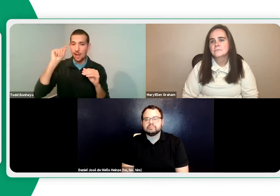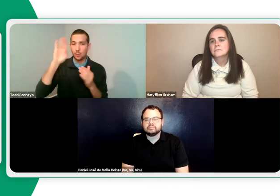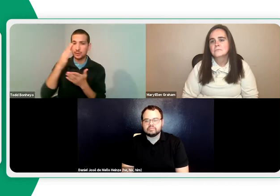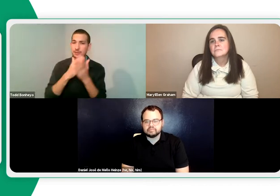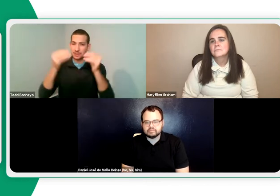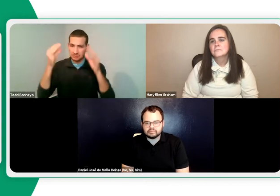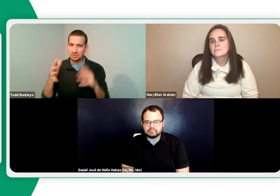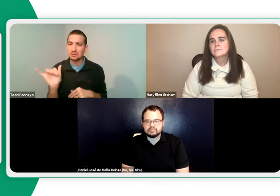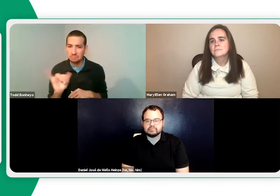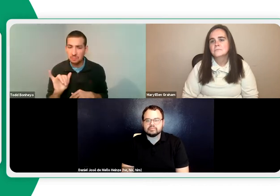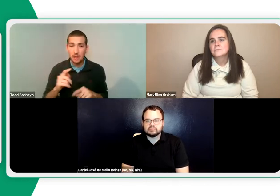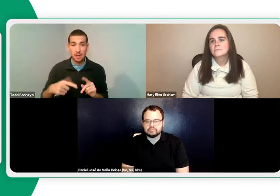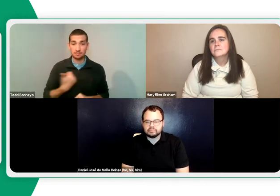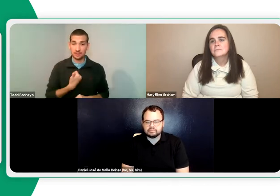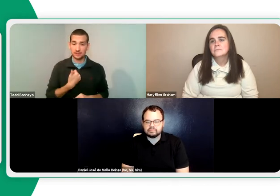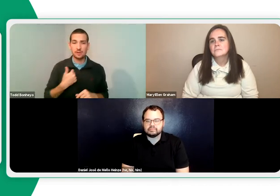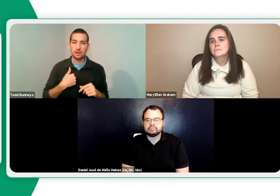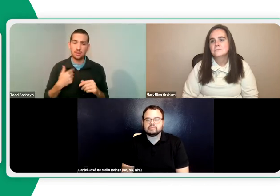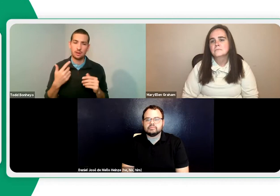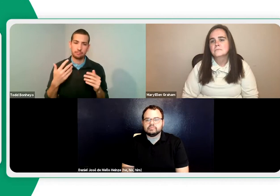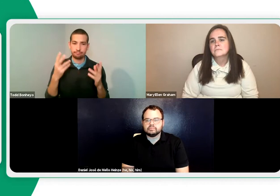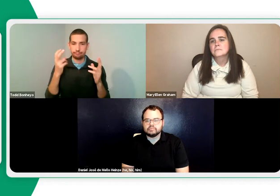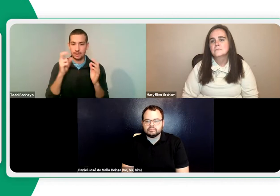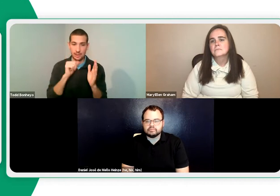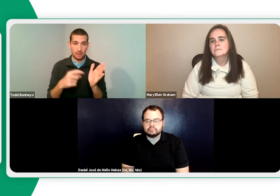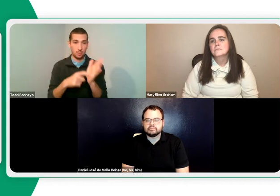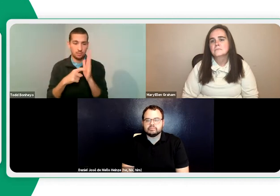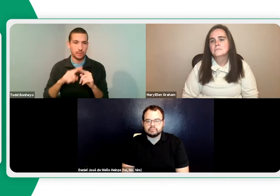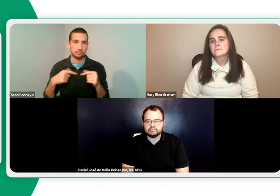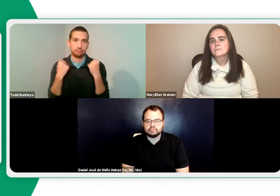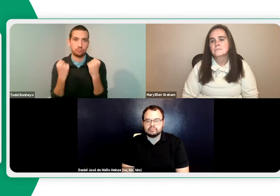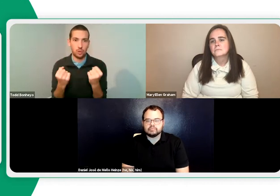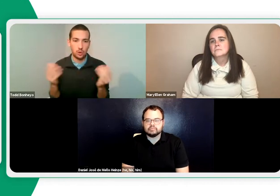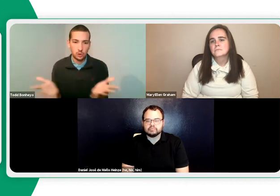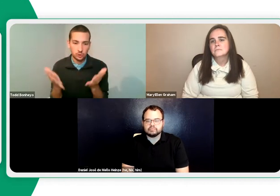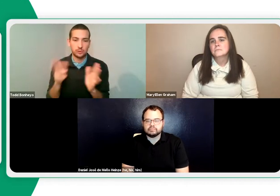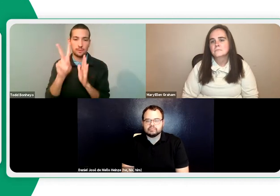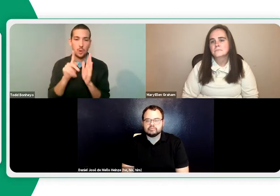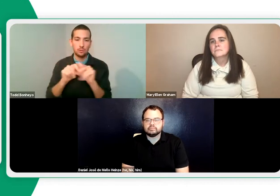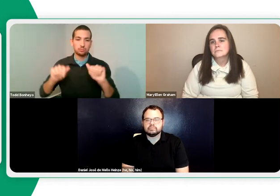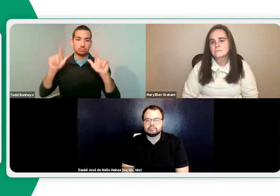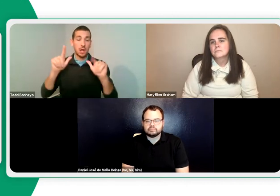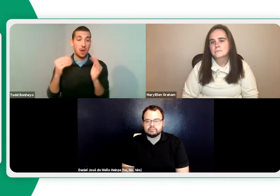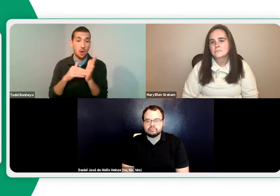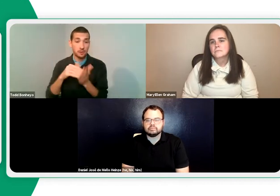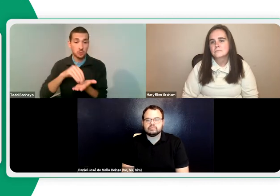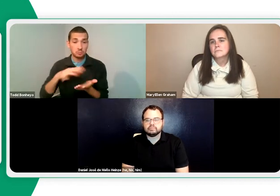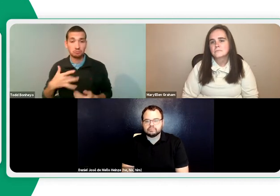video screen open. It's optional. Gallaudet, I know some professors approach that in the same way. It's not required, but it is